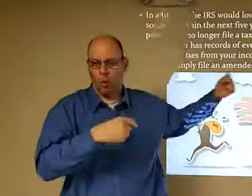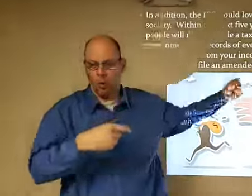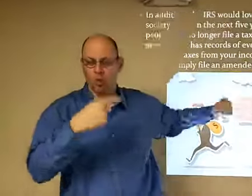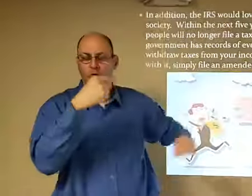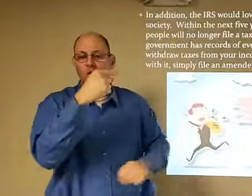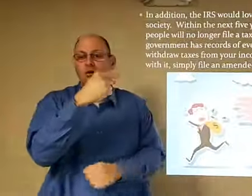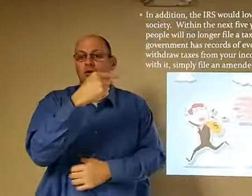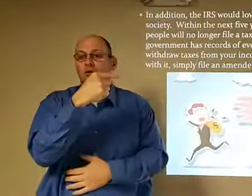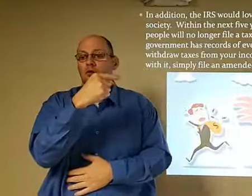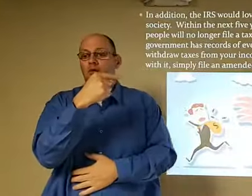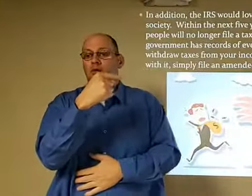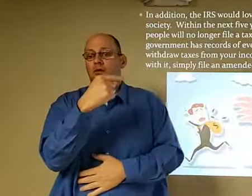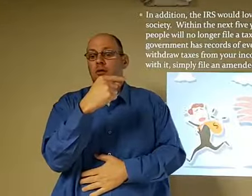I'm going hold off for there a moment.